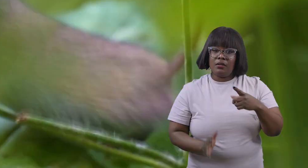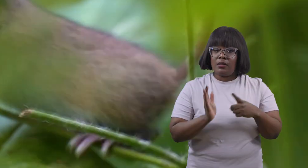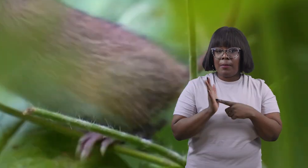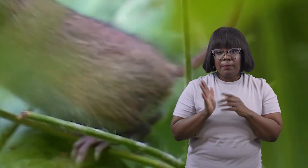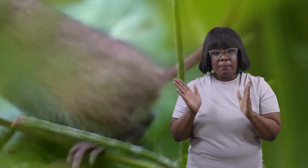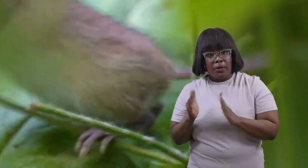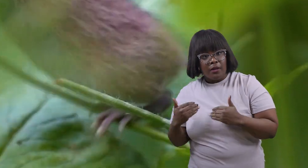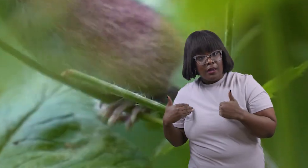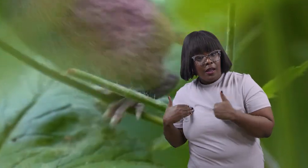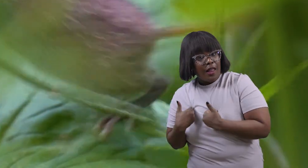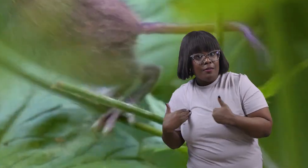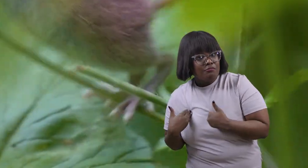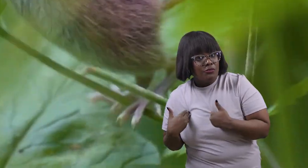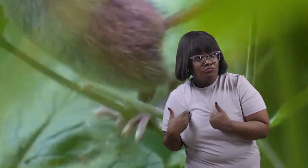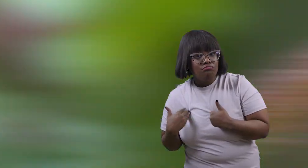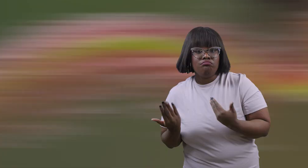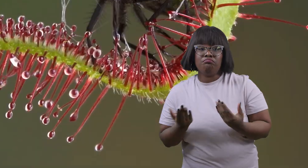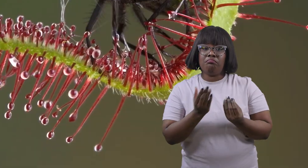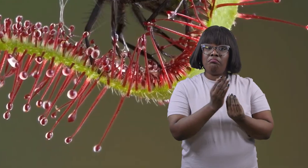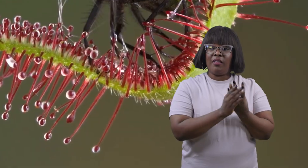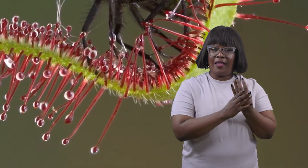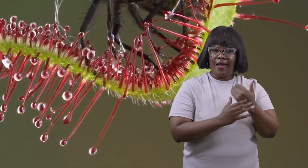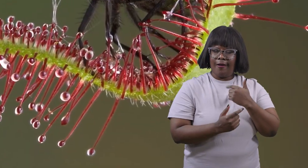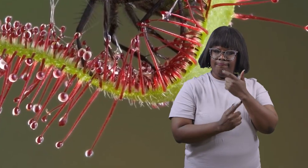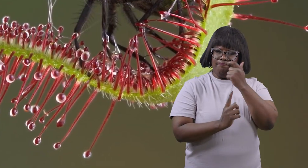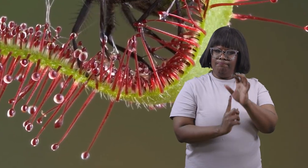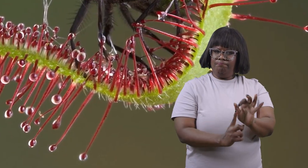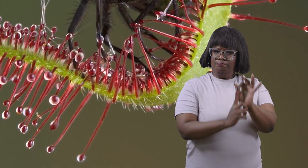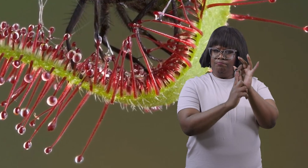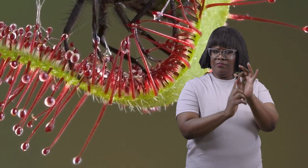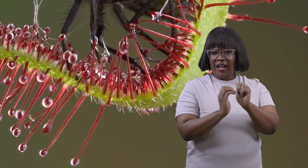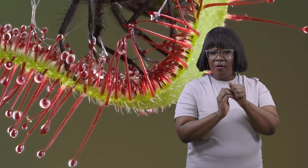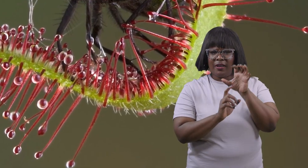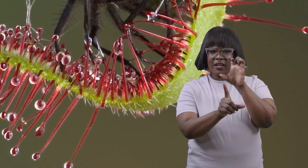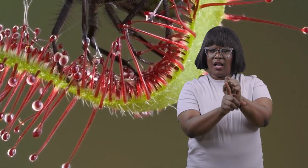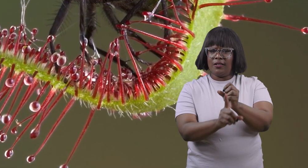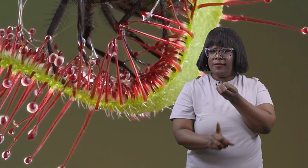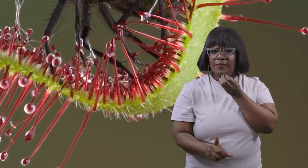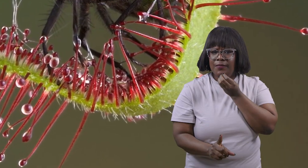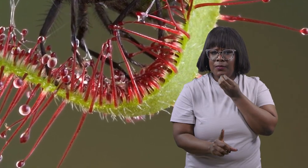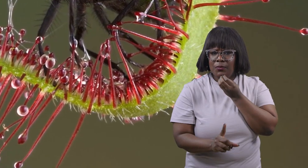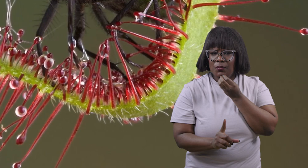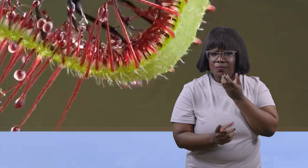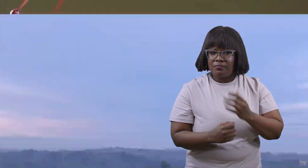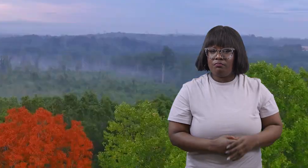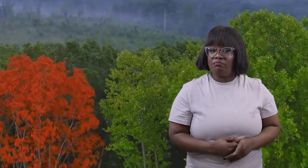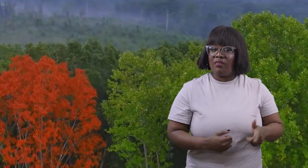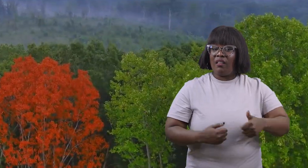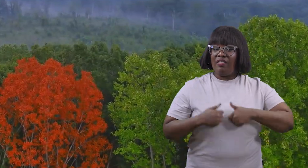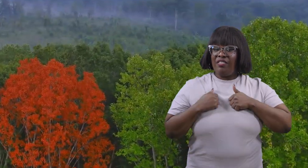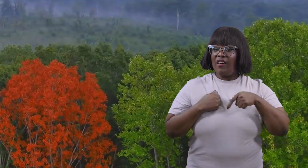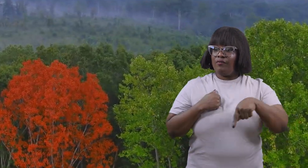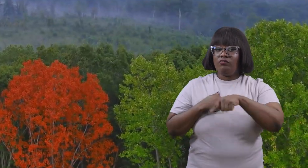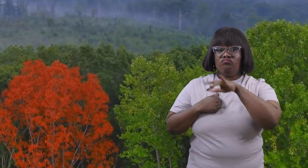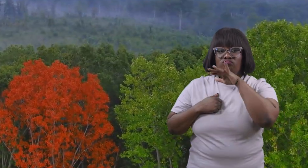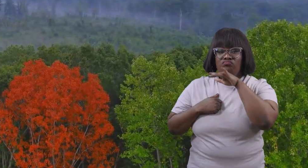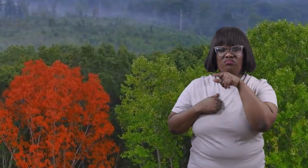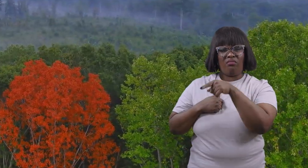even small animals these plants have interesting ways of catching their food they live in places where the soil